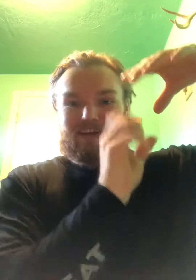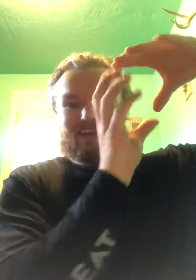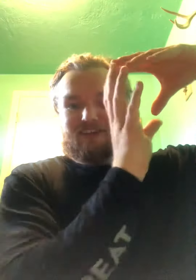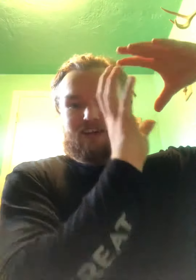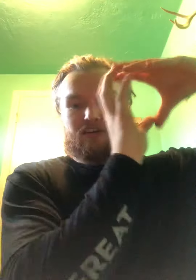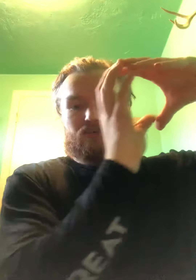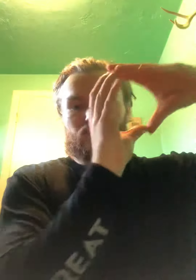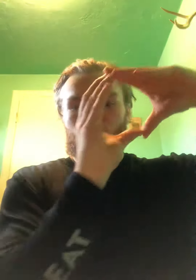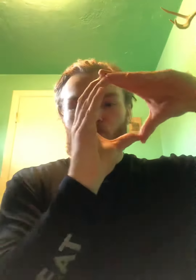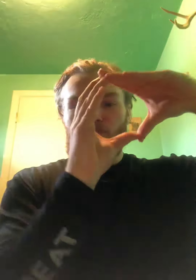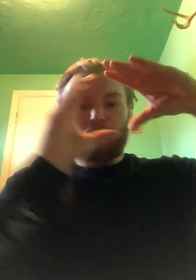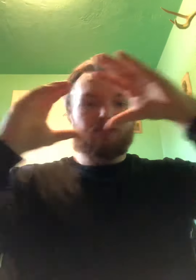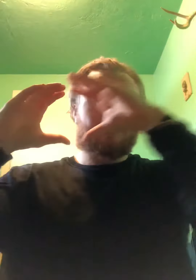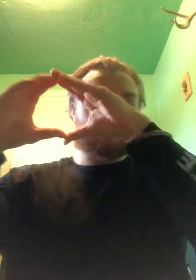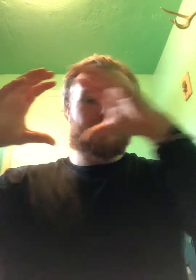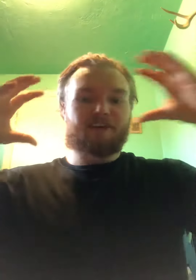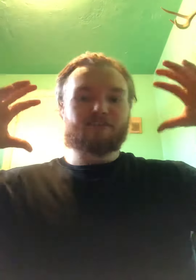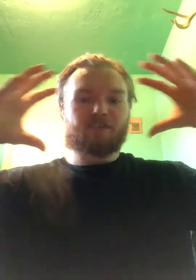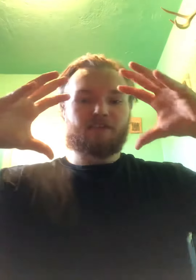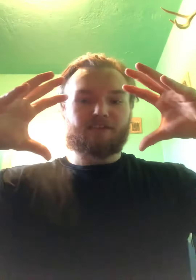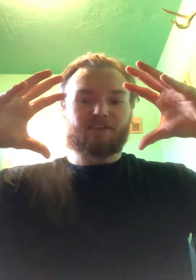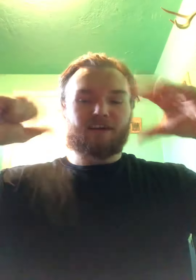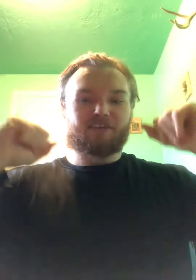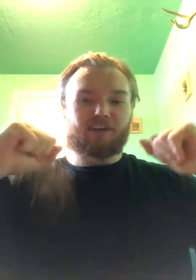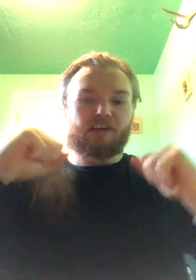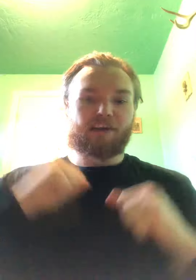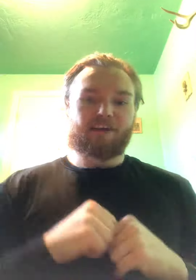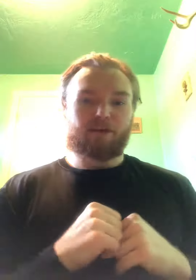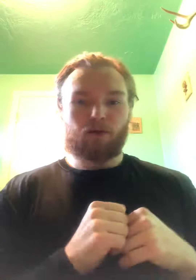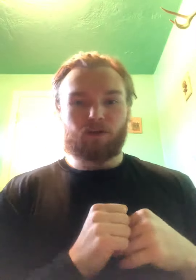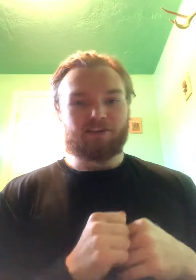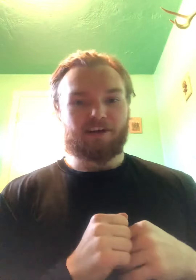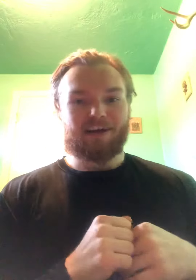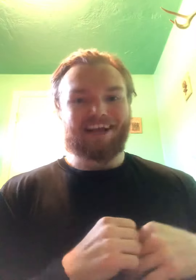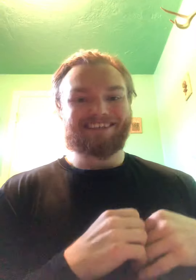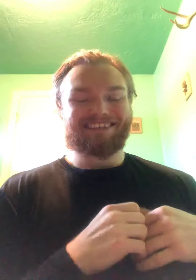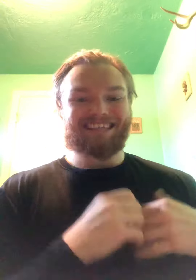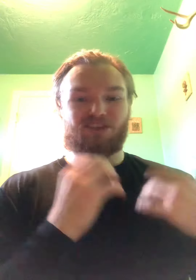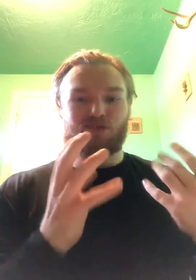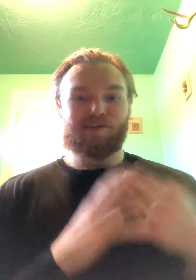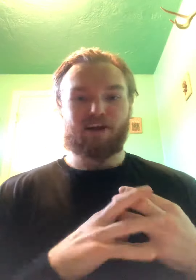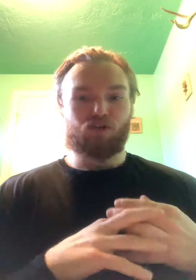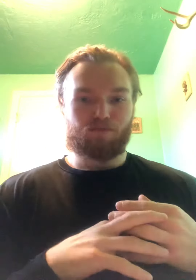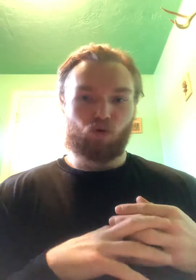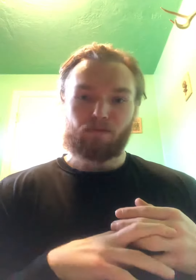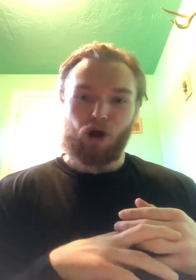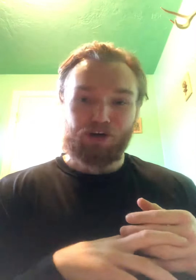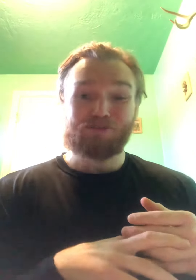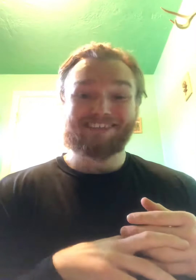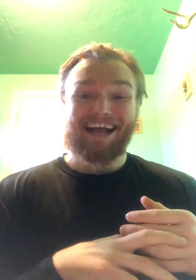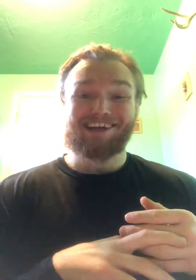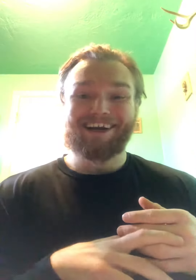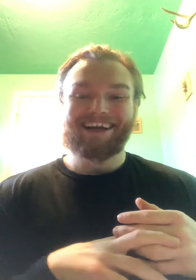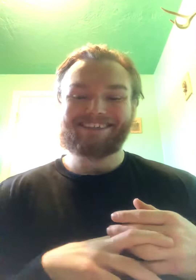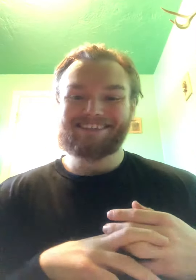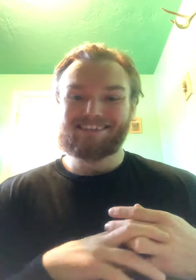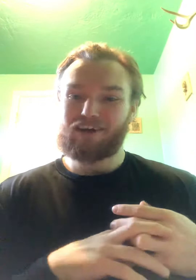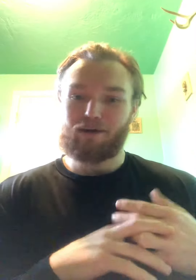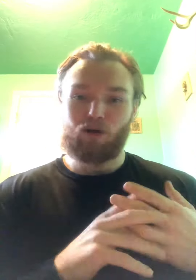disaccharide. Two monosaccharides. That's a disaccharide. and then polysaccharides is three or more monosaccharides bonded